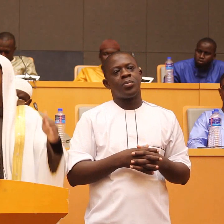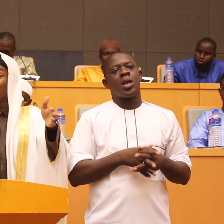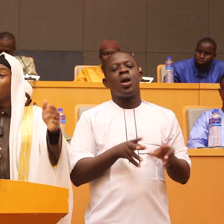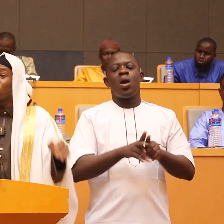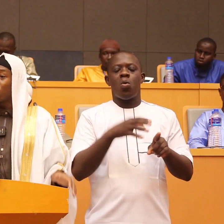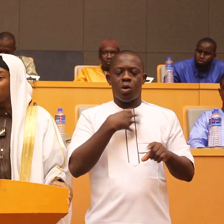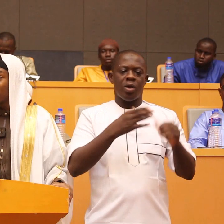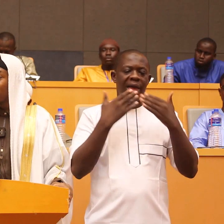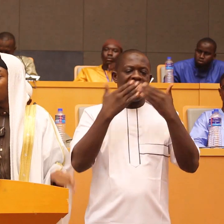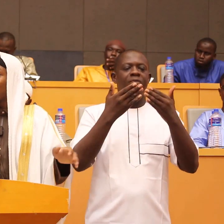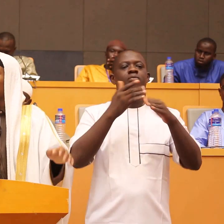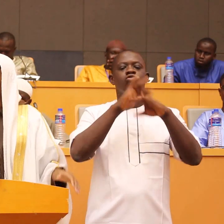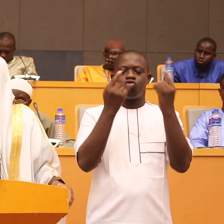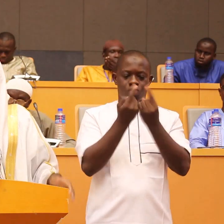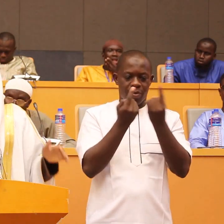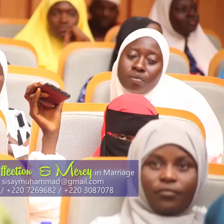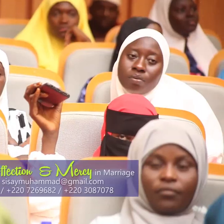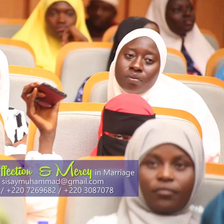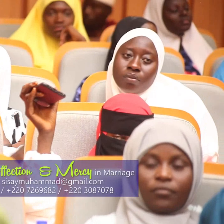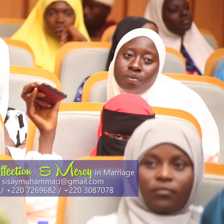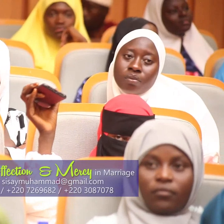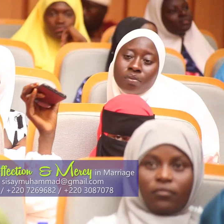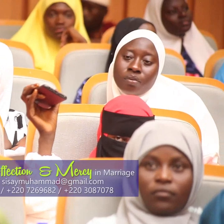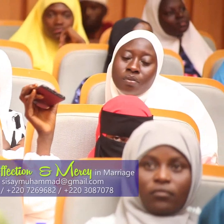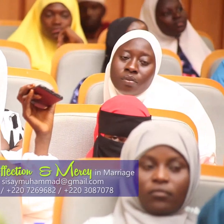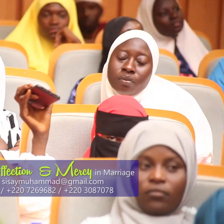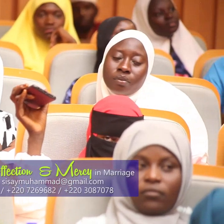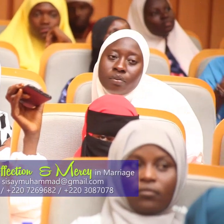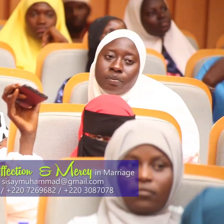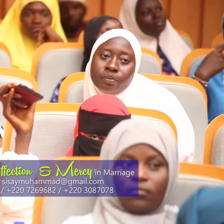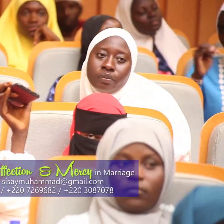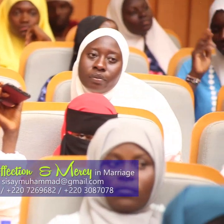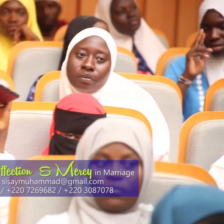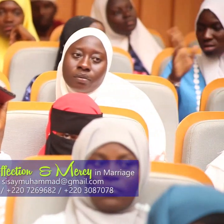I not inform you something that if you do you will start loving one another